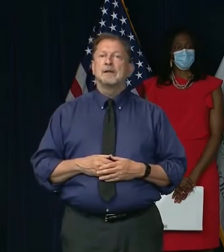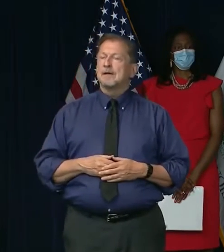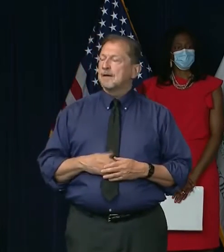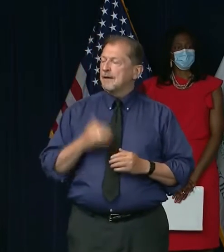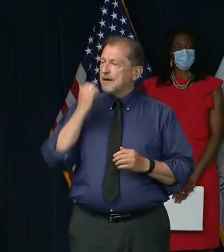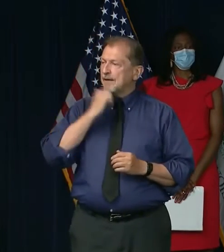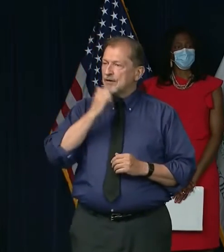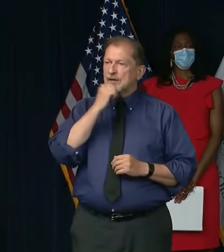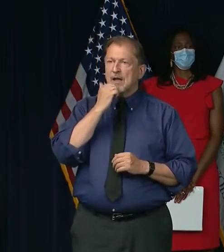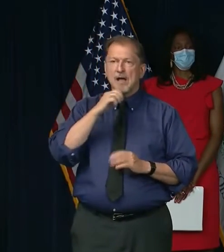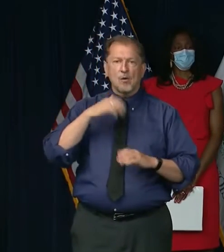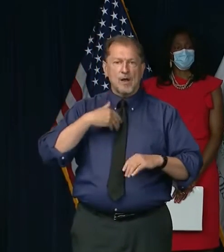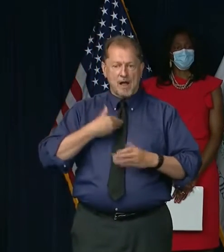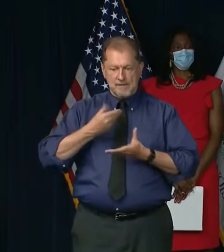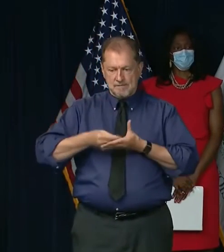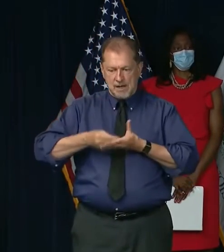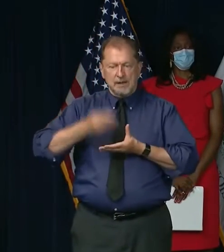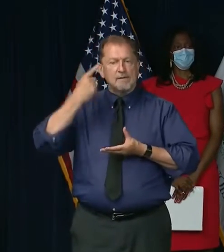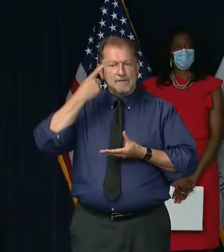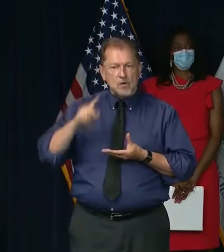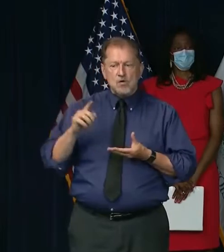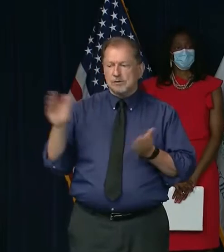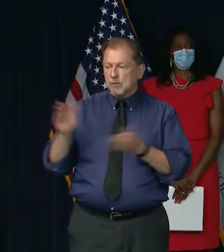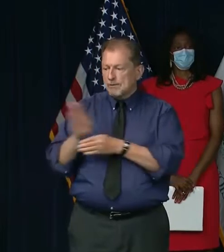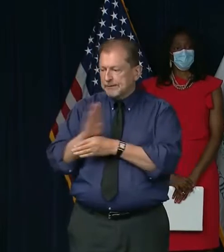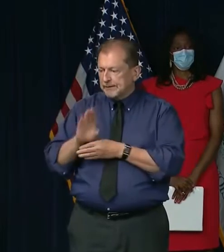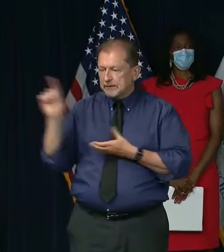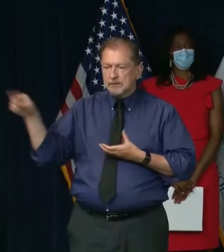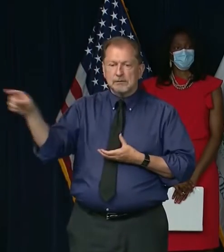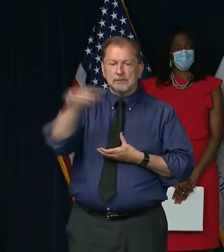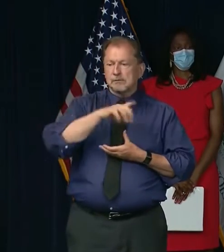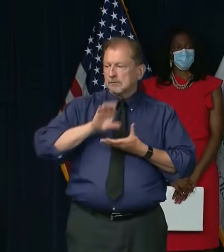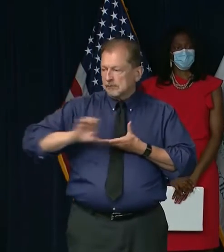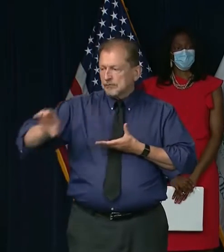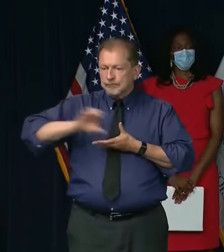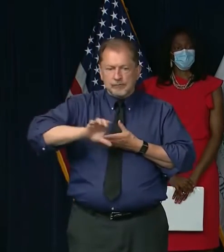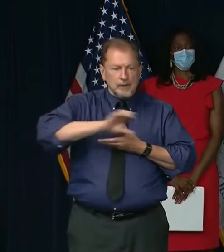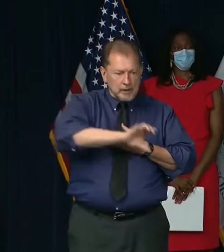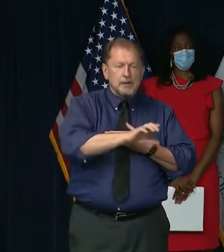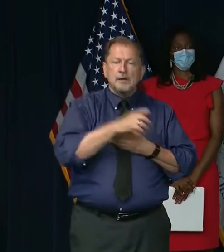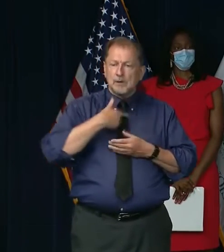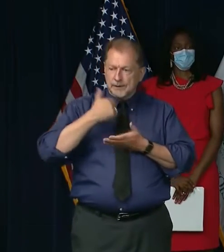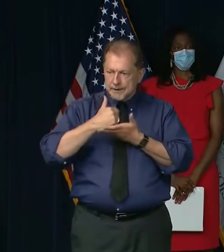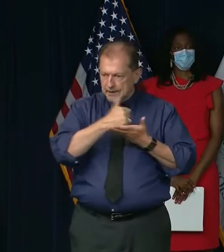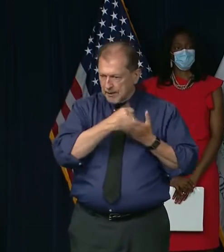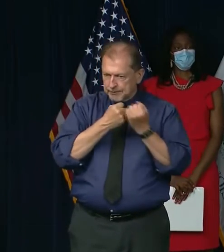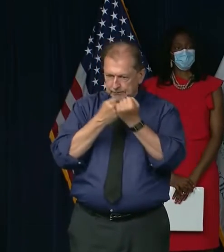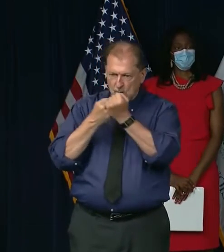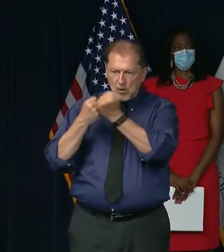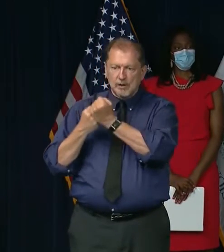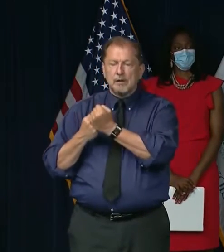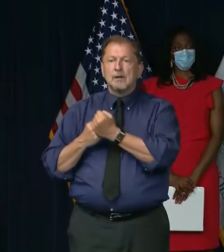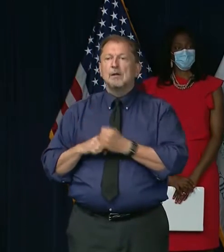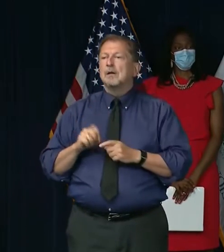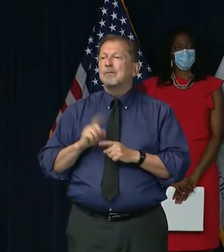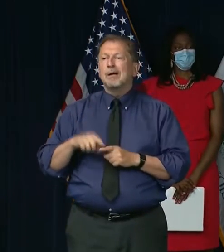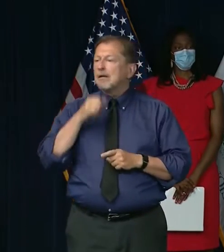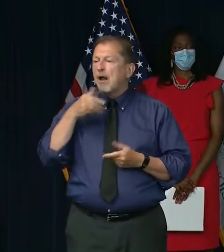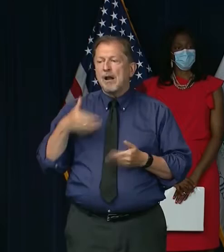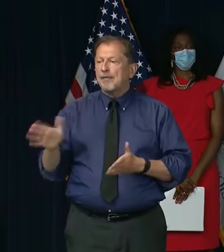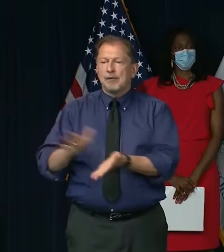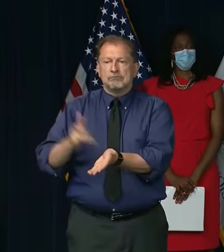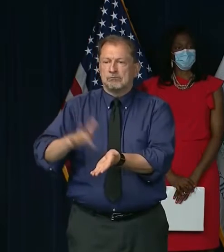every day. We've provided relief funds for small businesses across the state, and we're going to continue to do that. But it's not to the detriment